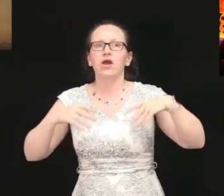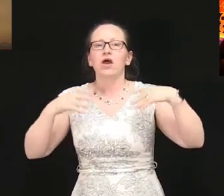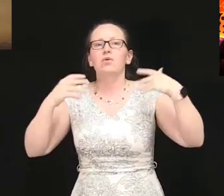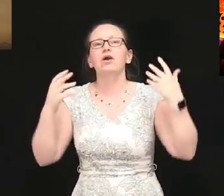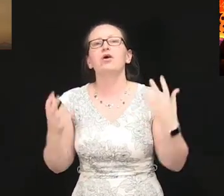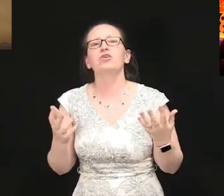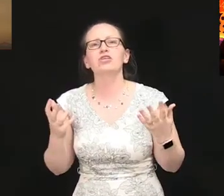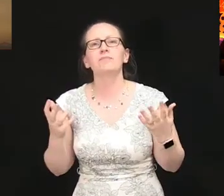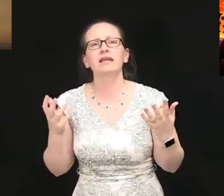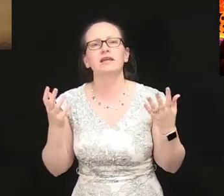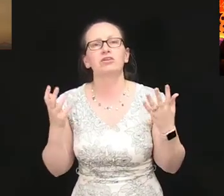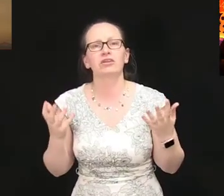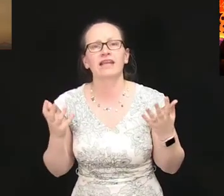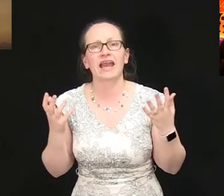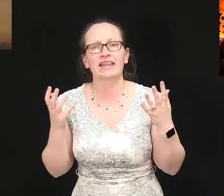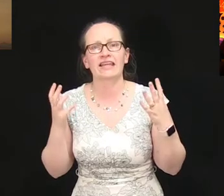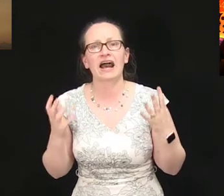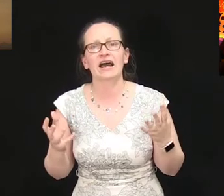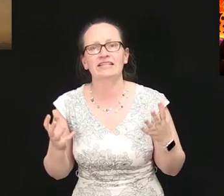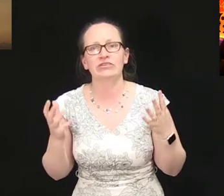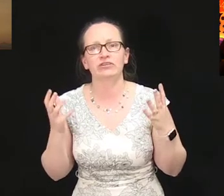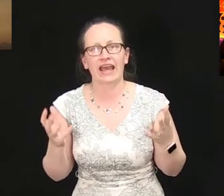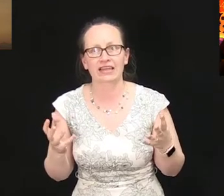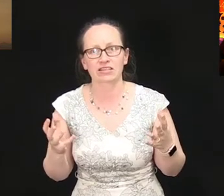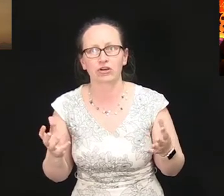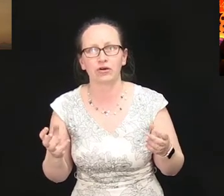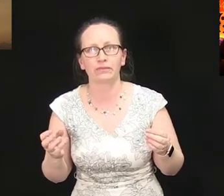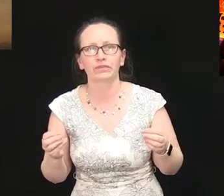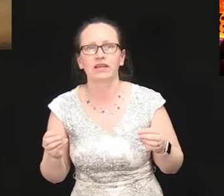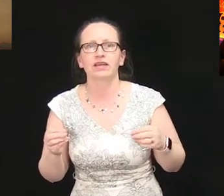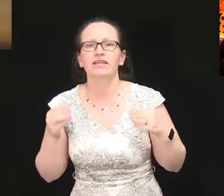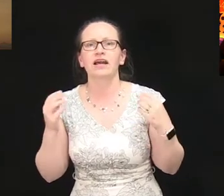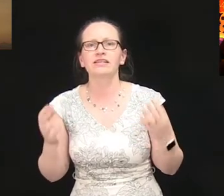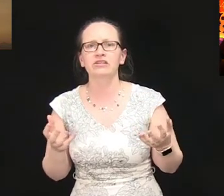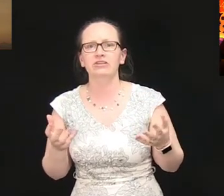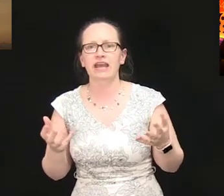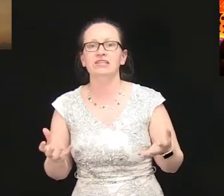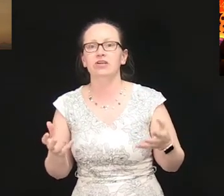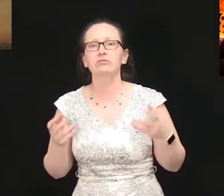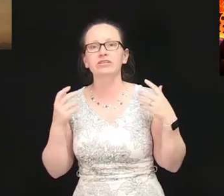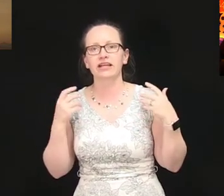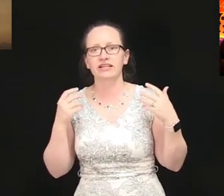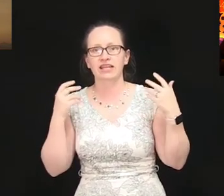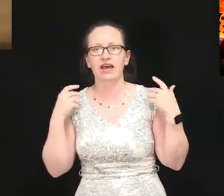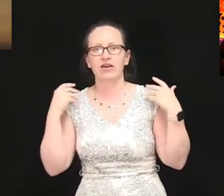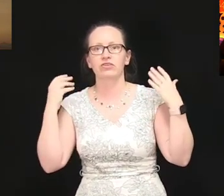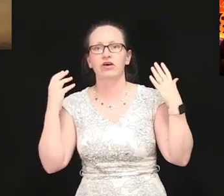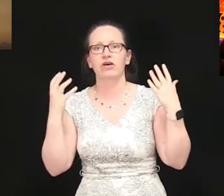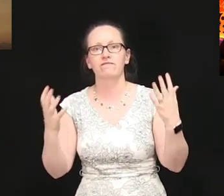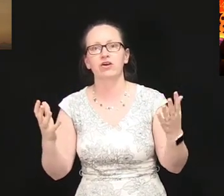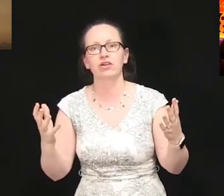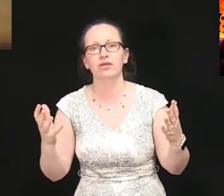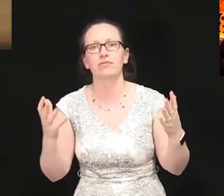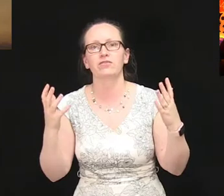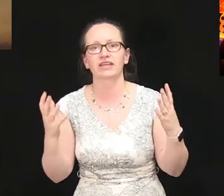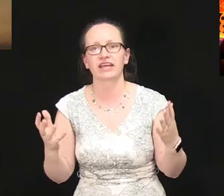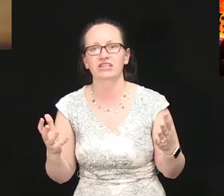We'll also be looking at the ideal gas law. The ideal gas law will tell us how the volume of a gas